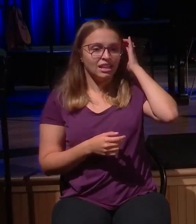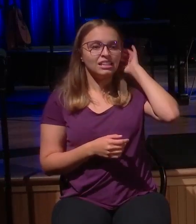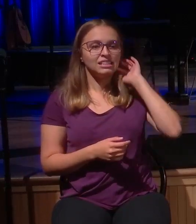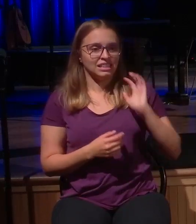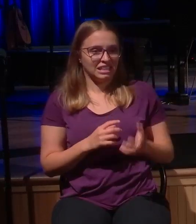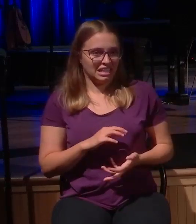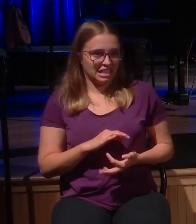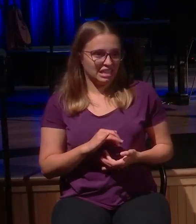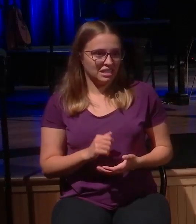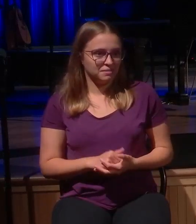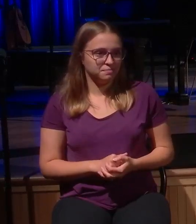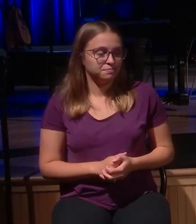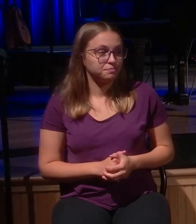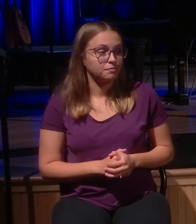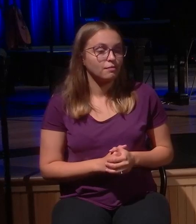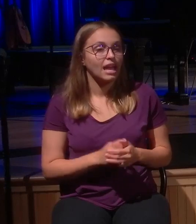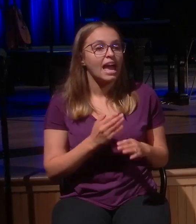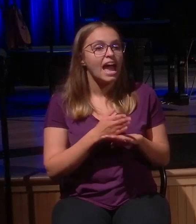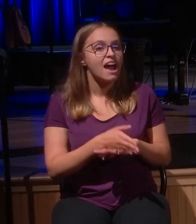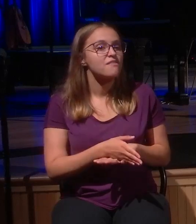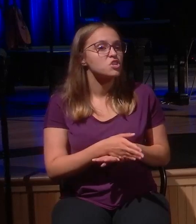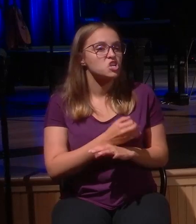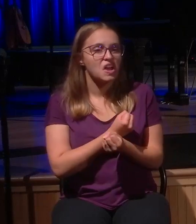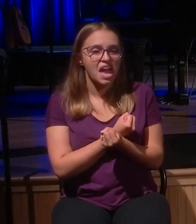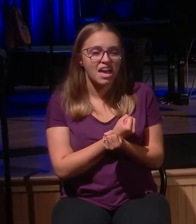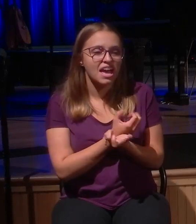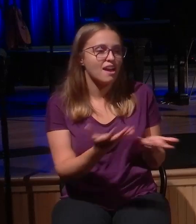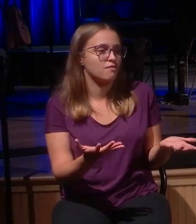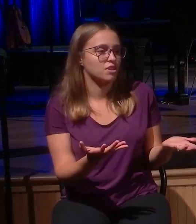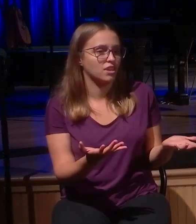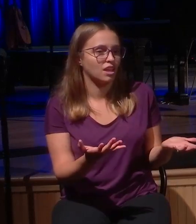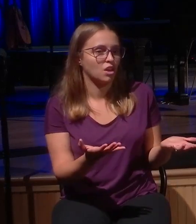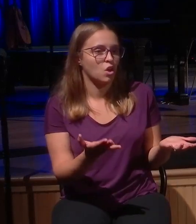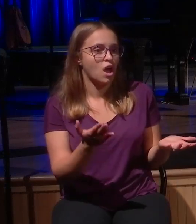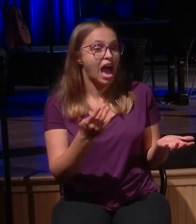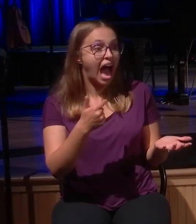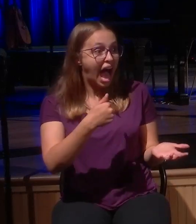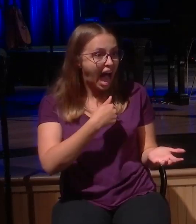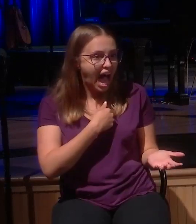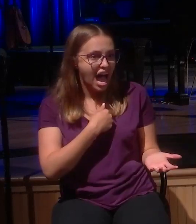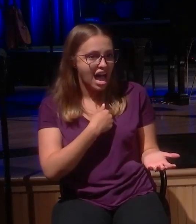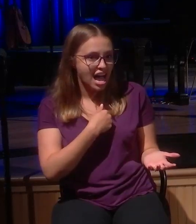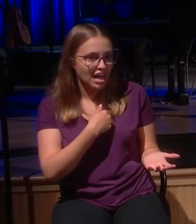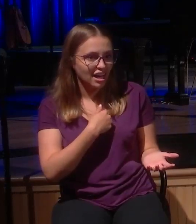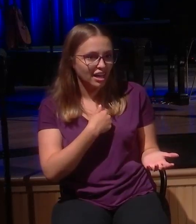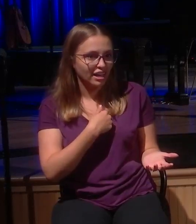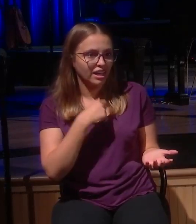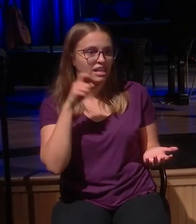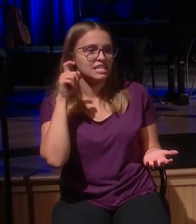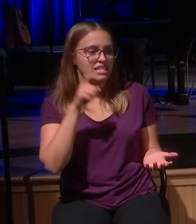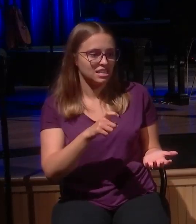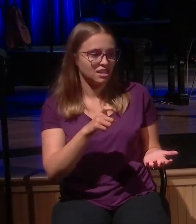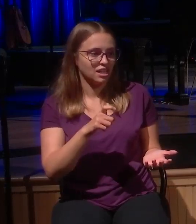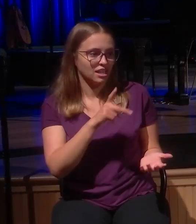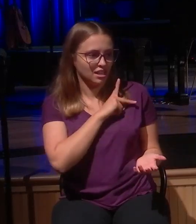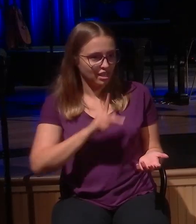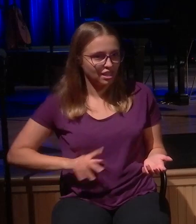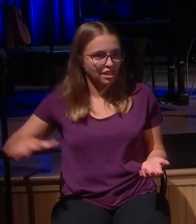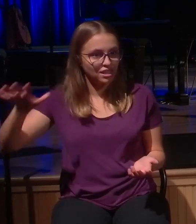sacrificed. After all they deserve. That they're the ones who deserve the kingdom. When in fact. Jesus says that you are the ones who are